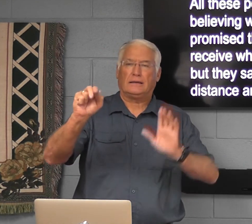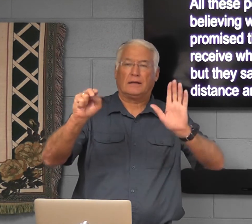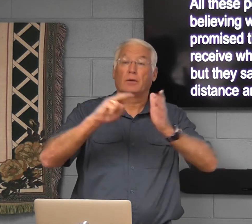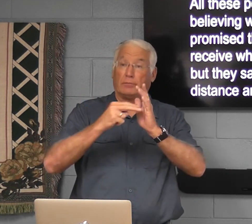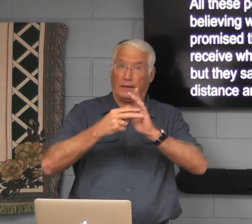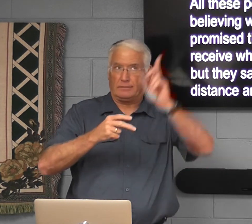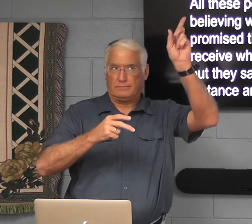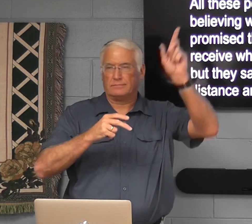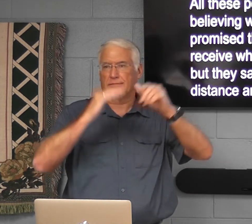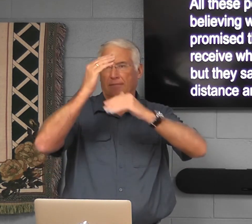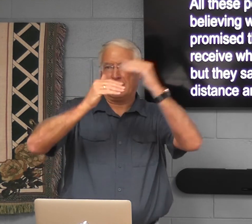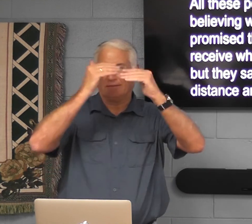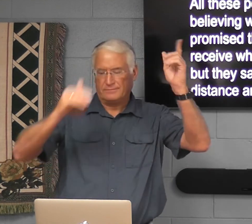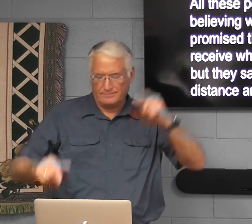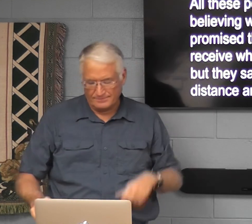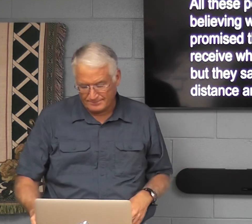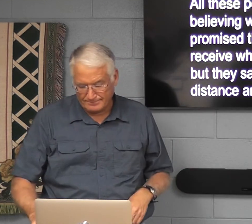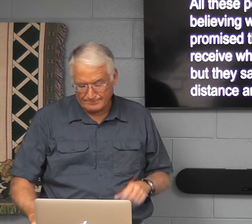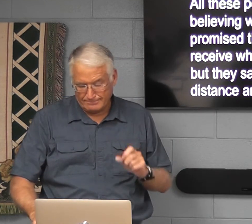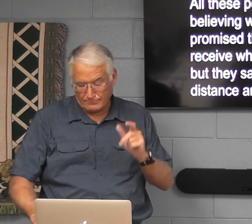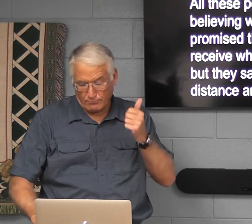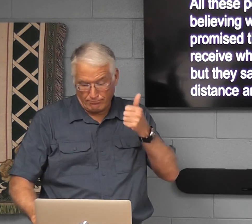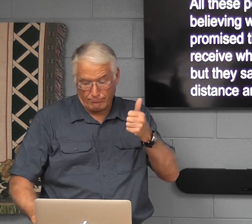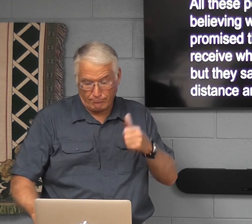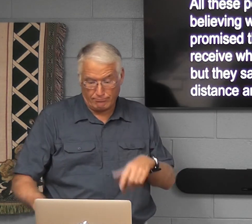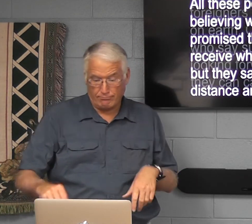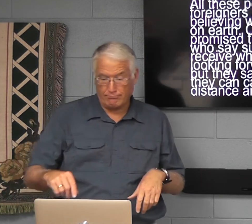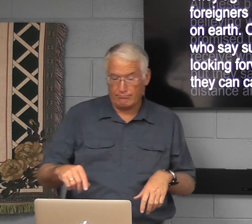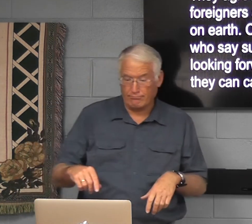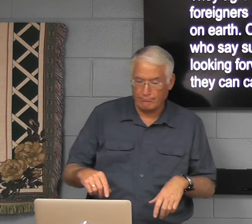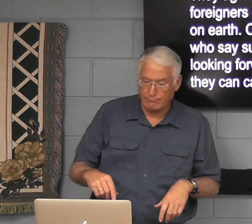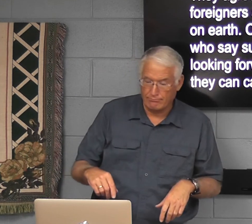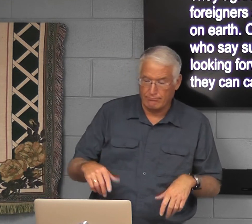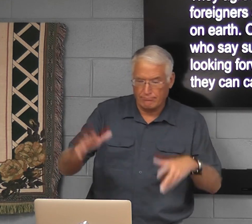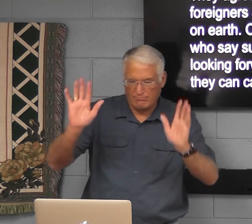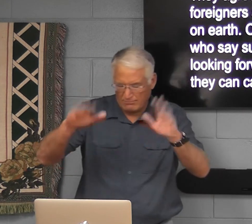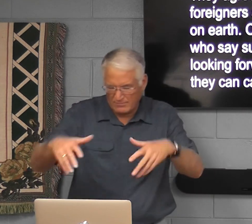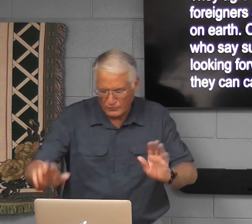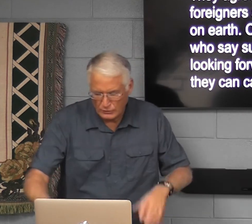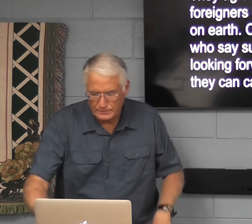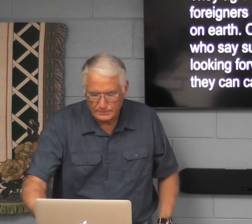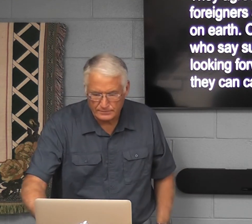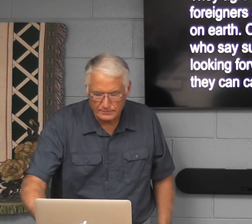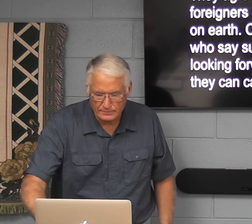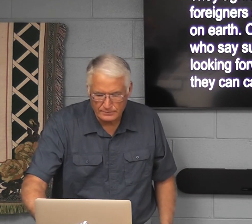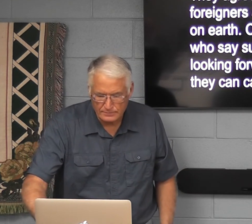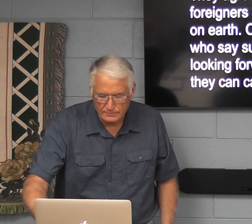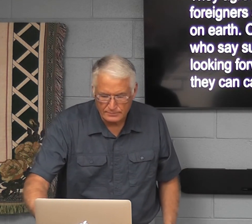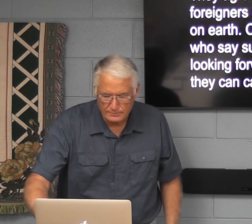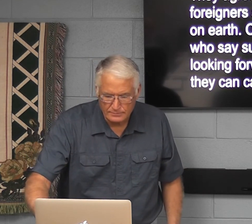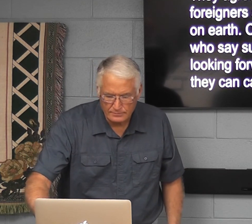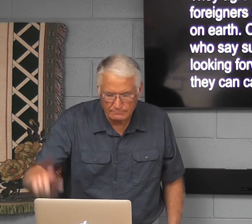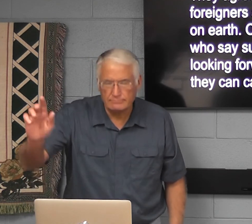would take them back to heaven. they knew that God would them back to heaven.